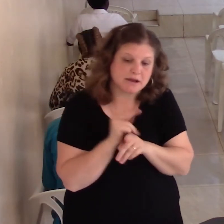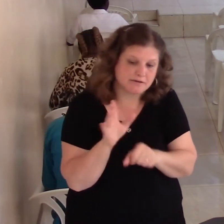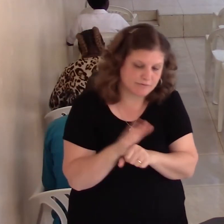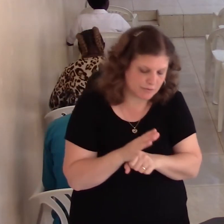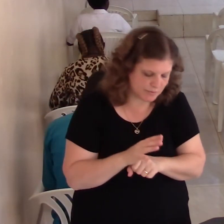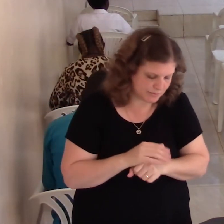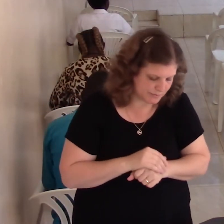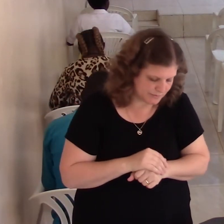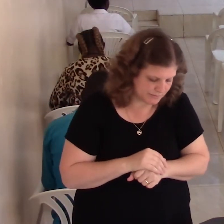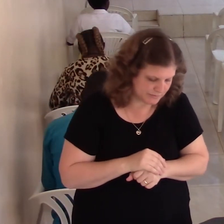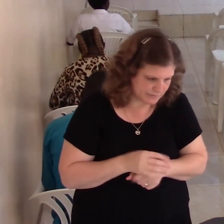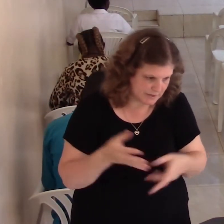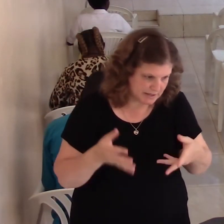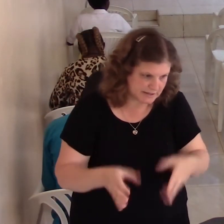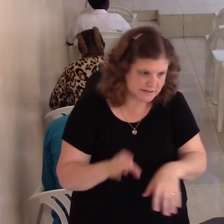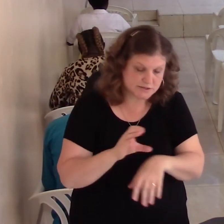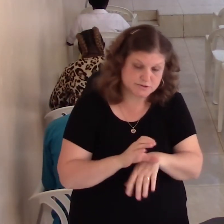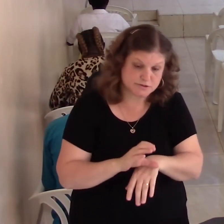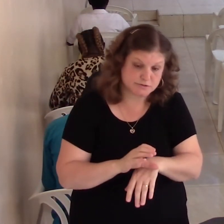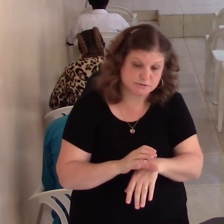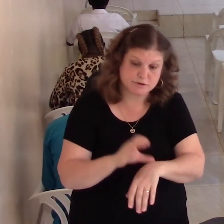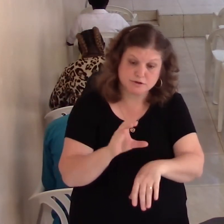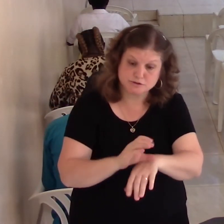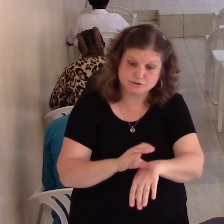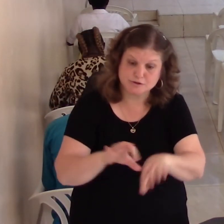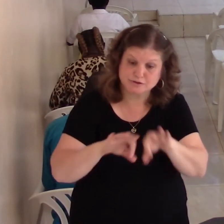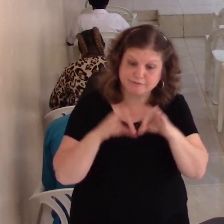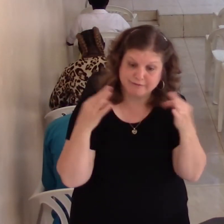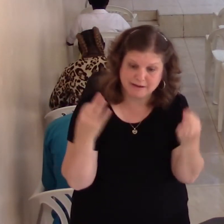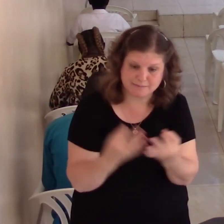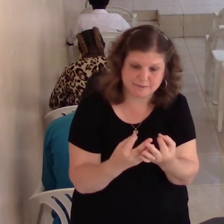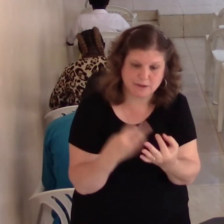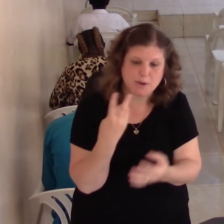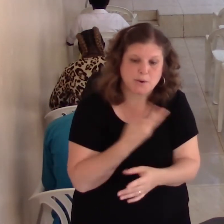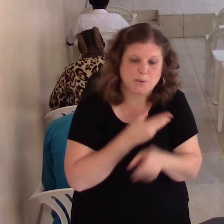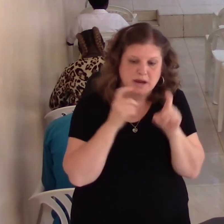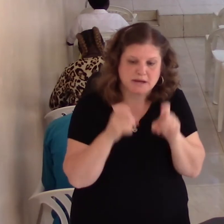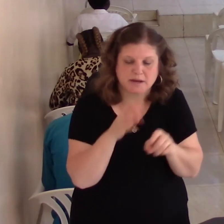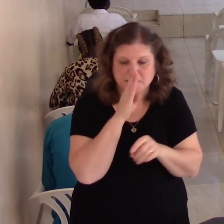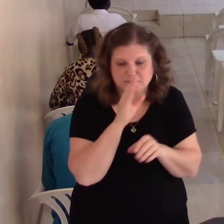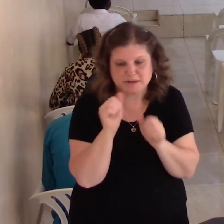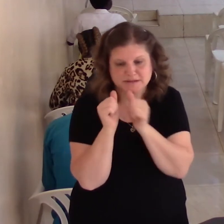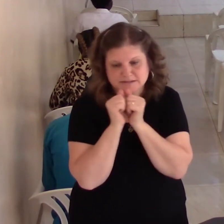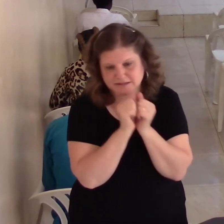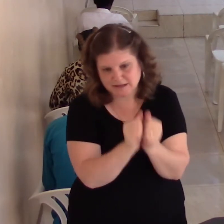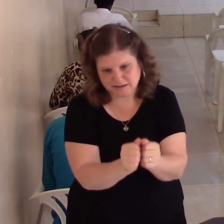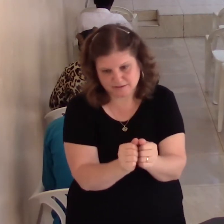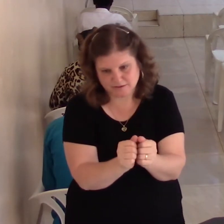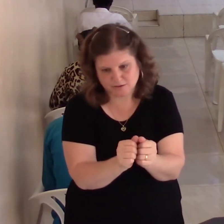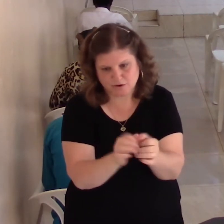This church is a church family. We're to be together. There's to be that unity that is there.